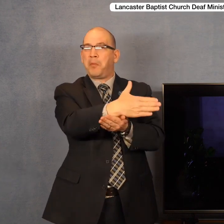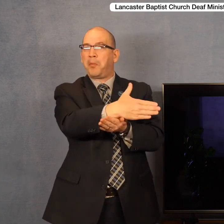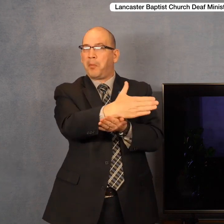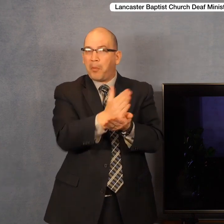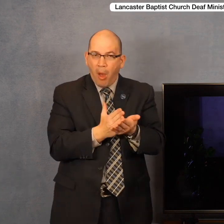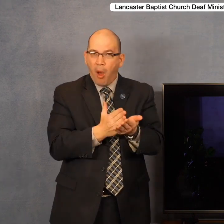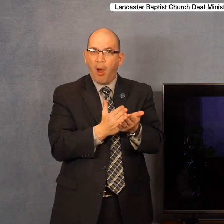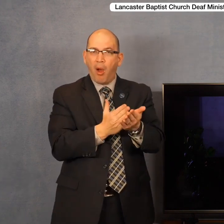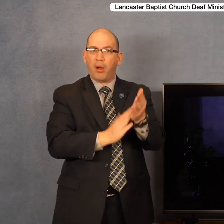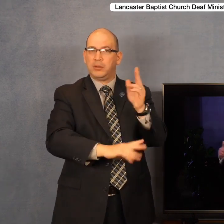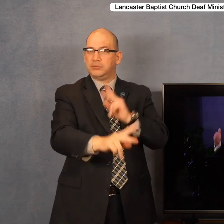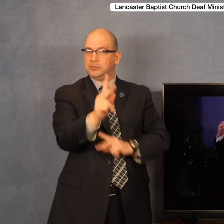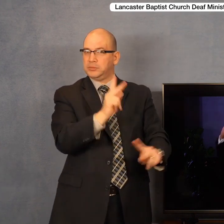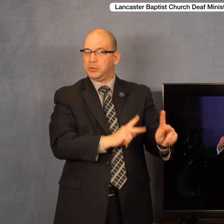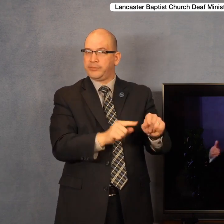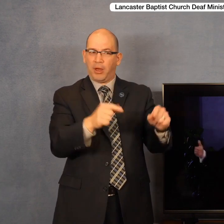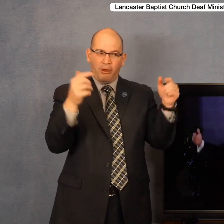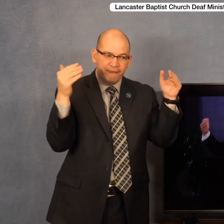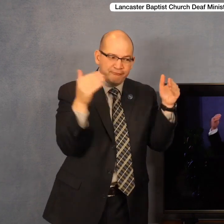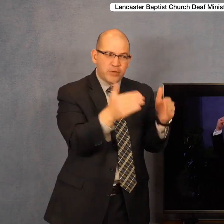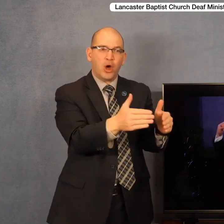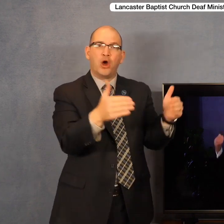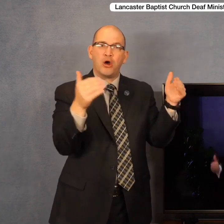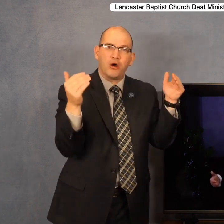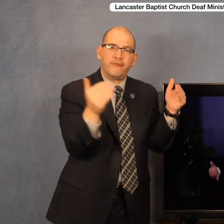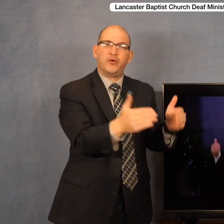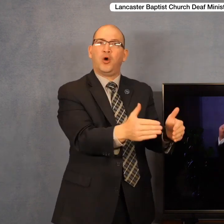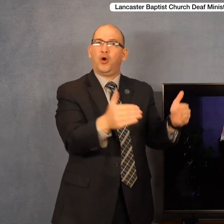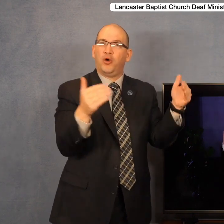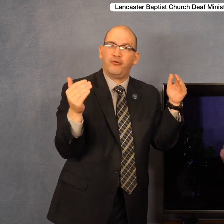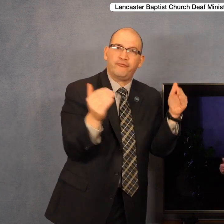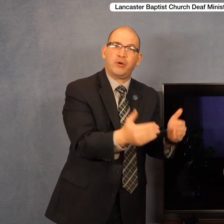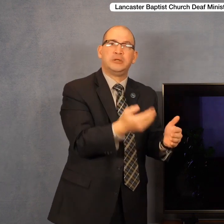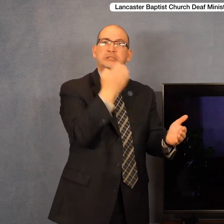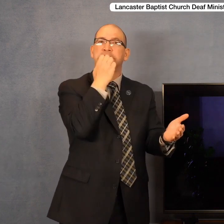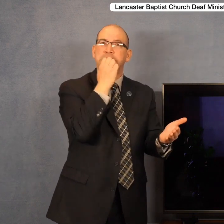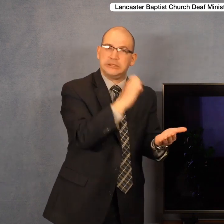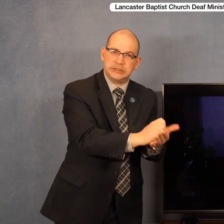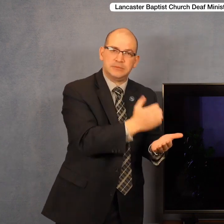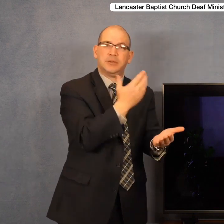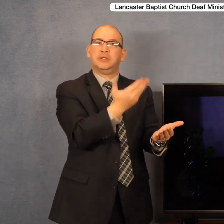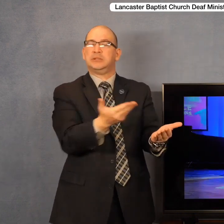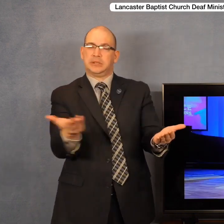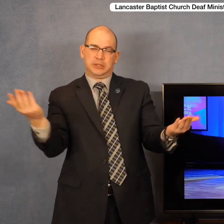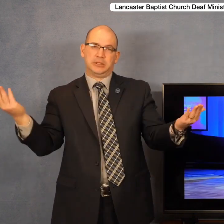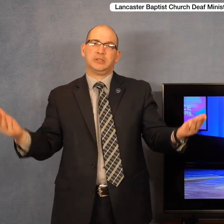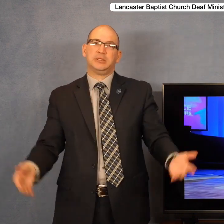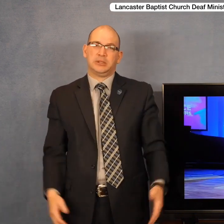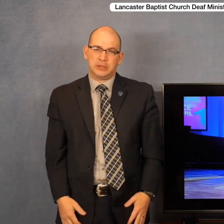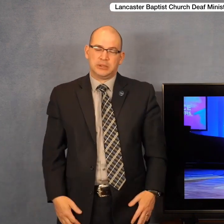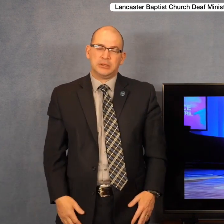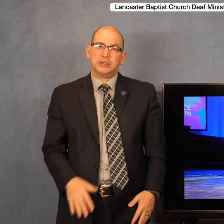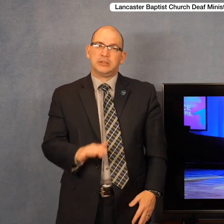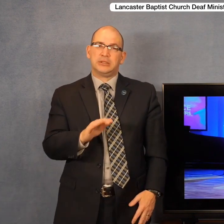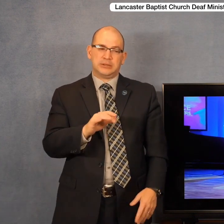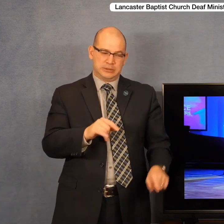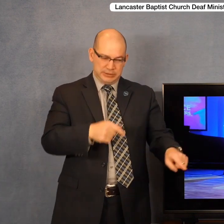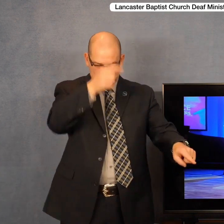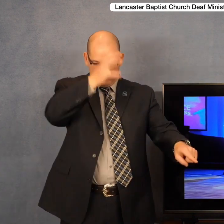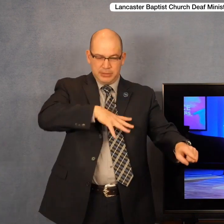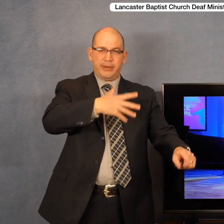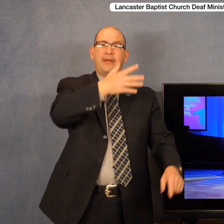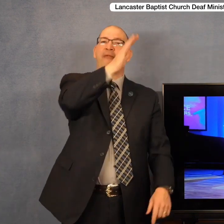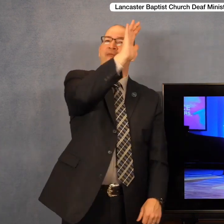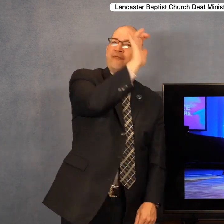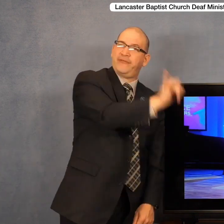are distracted and distanced by a satanic influence in their life. And that was the case of this man living